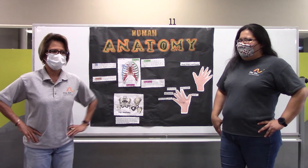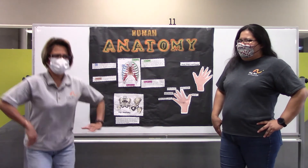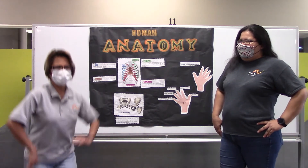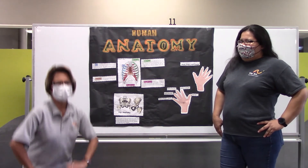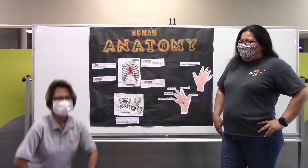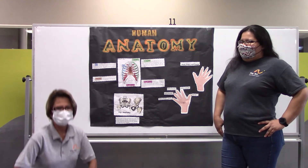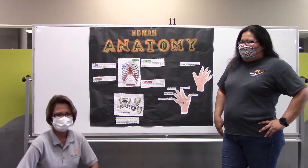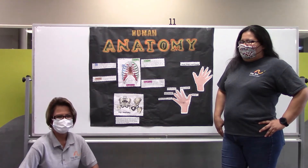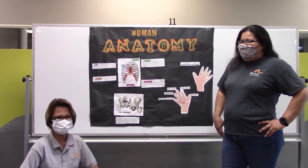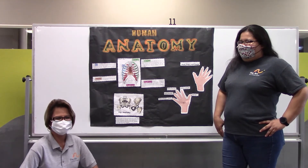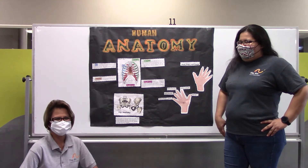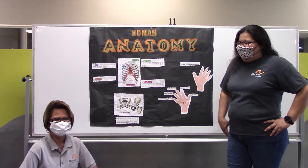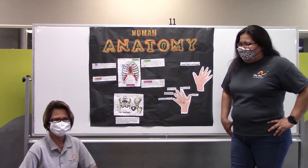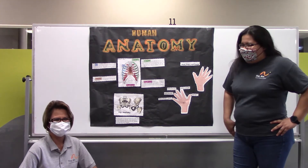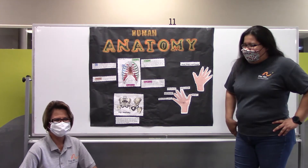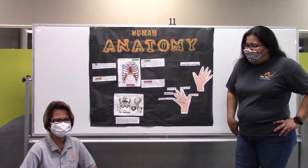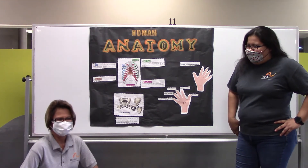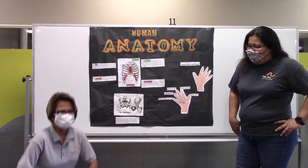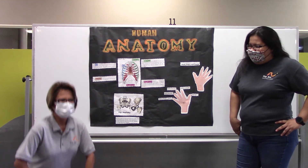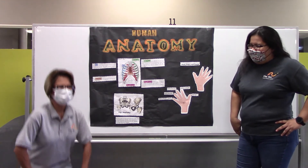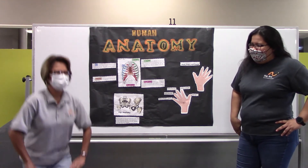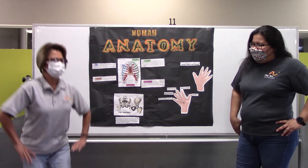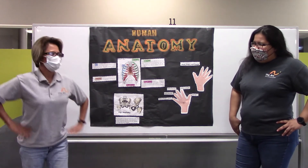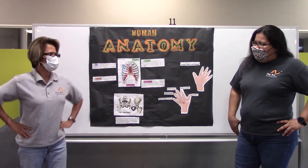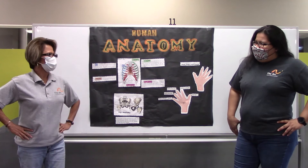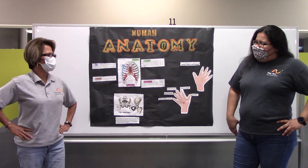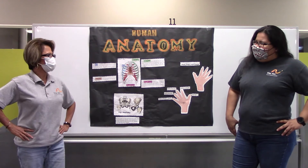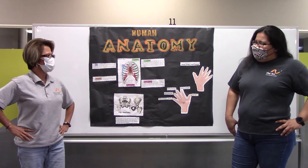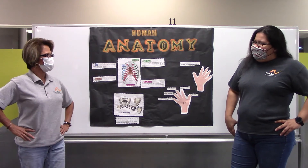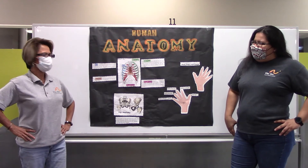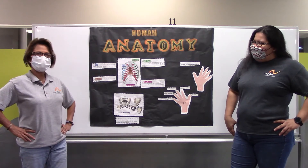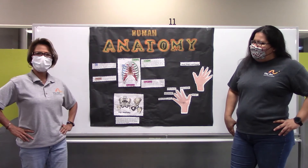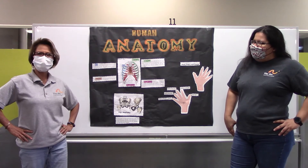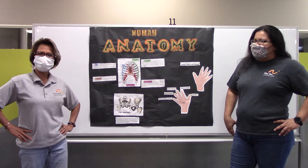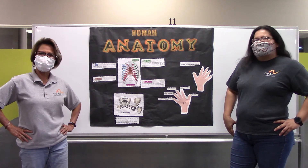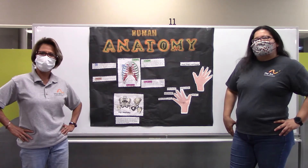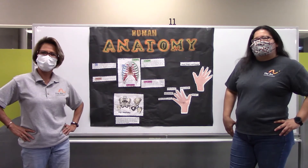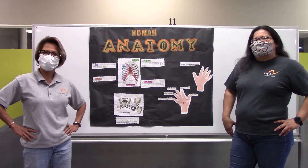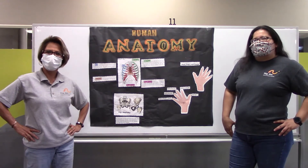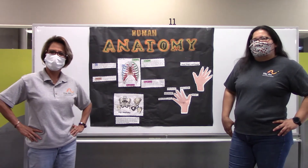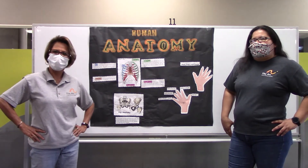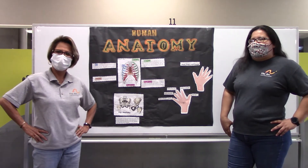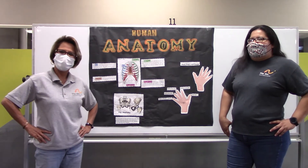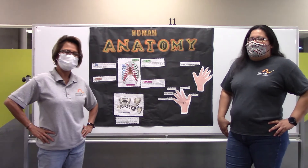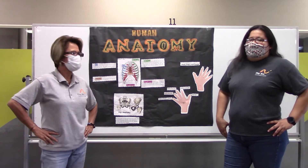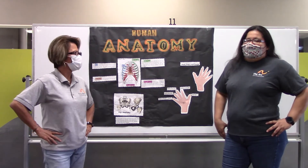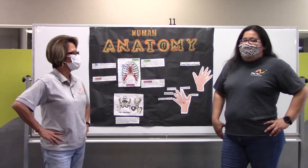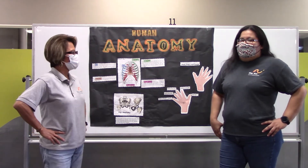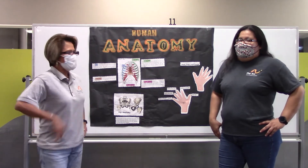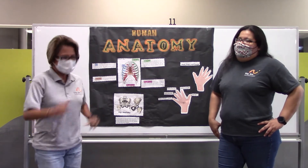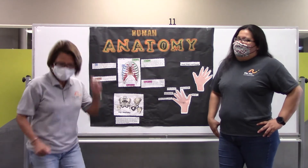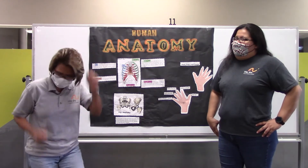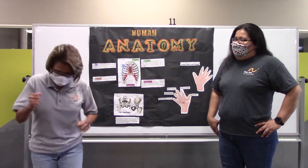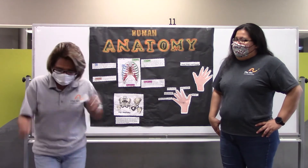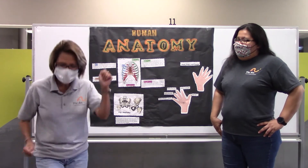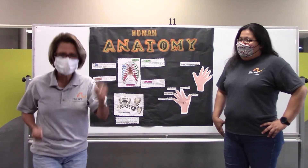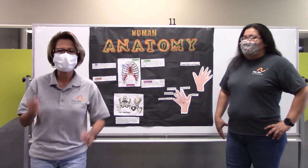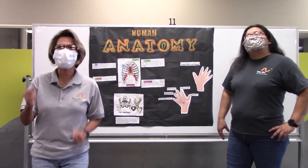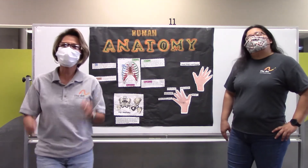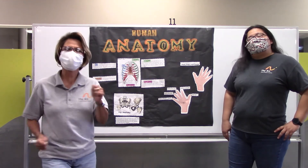Squat. Good job. Is there anything else? Mm, how about running? Oh, yes, running. I'm sorry